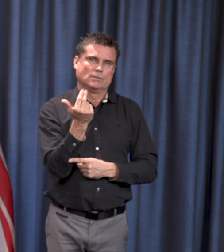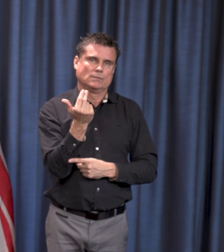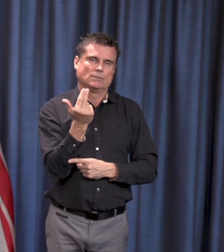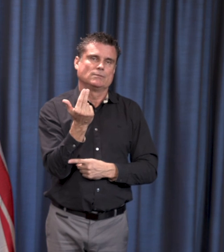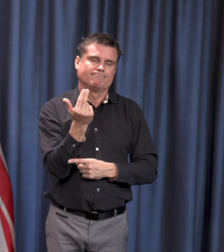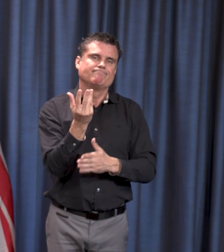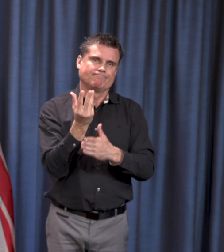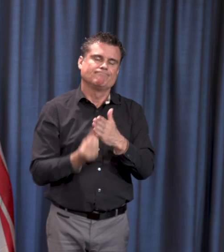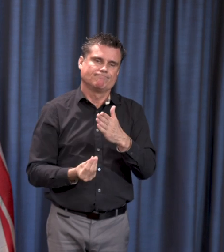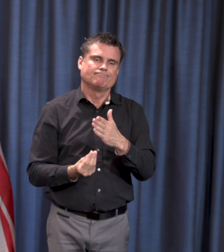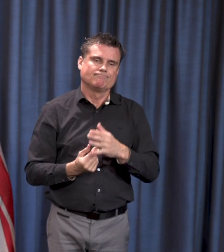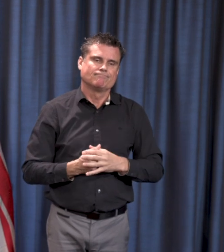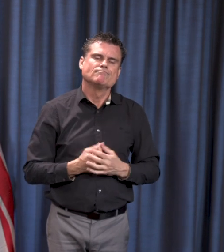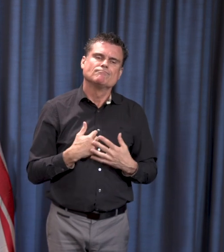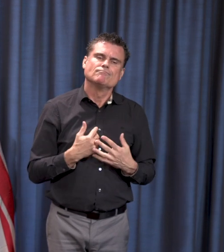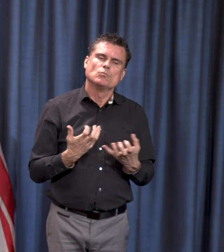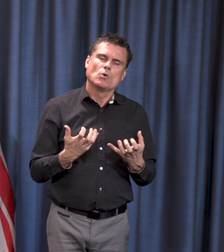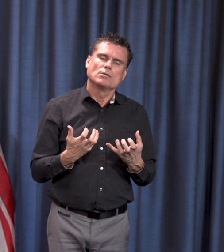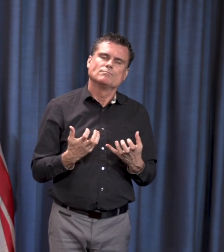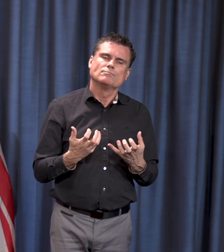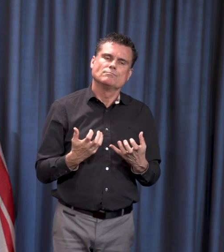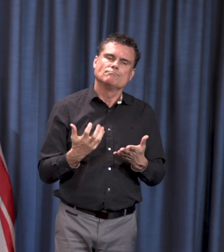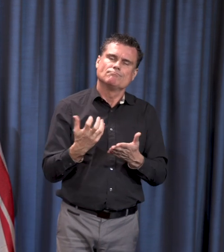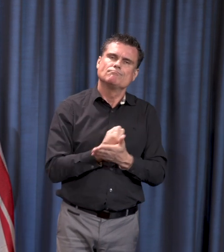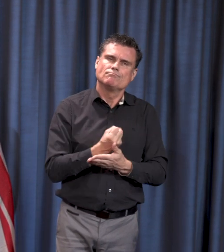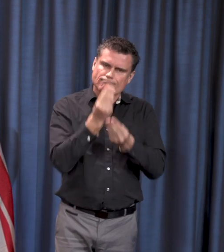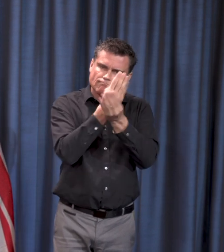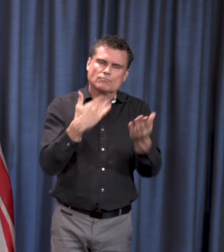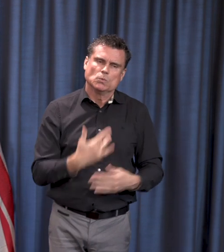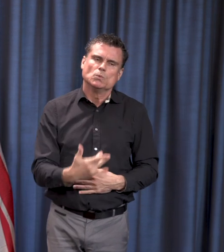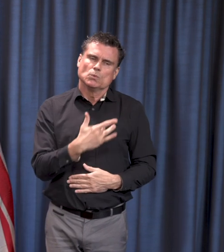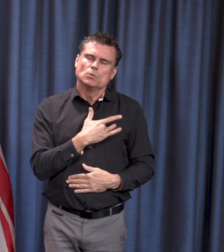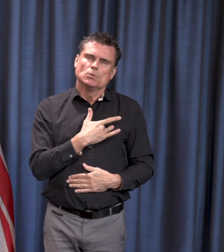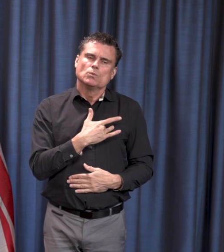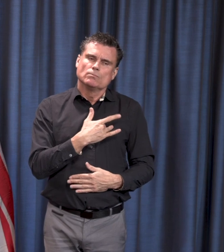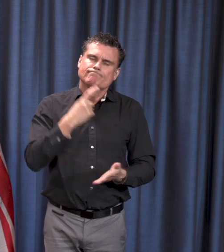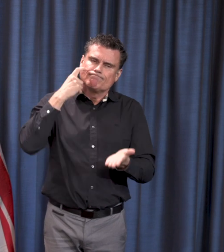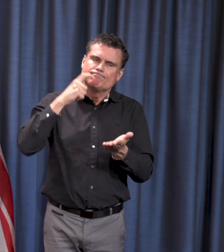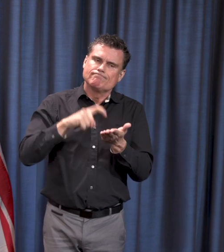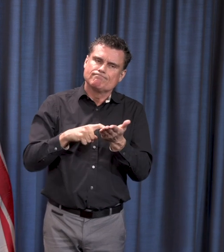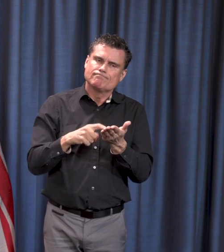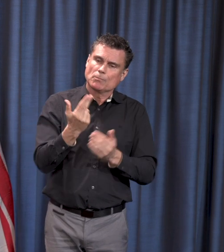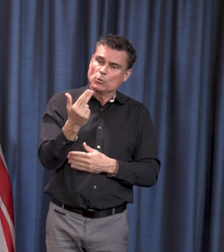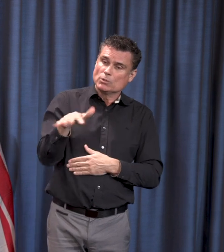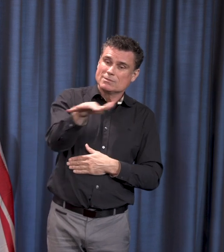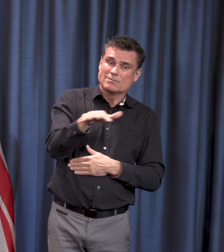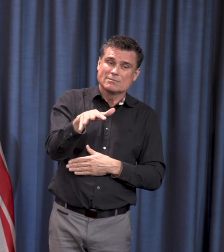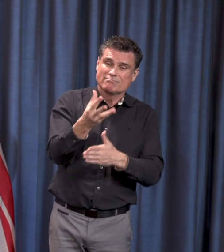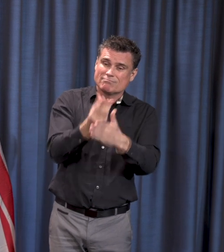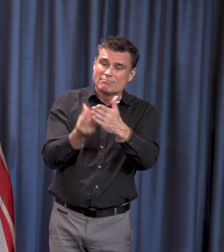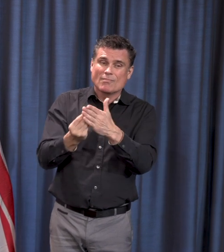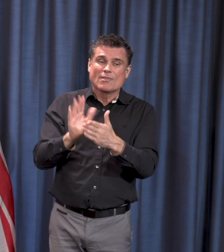taking a moment to acknowledge this, acknowledge its impact, the lives they let and the grief and pain felt by their loved